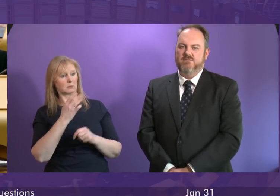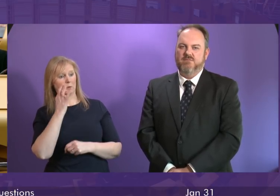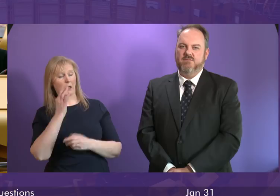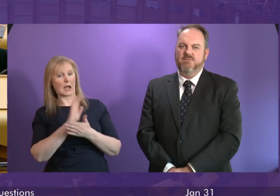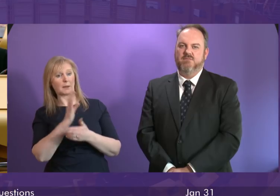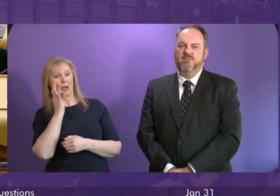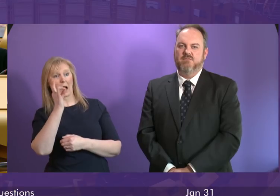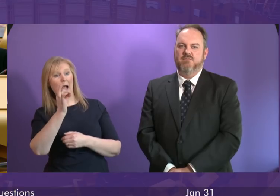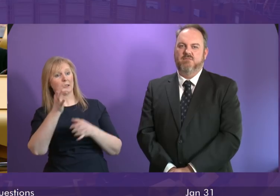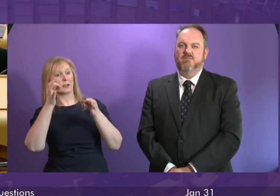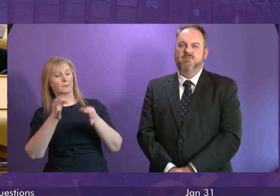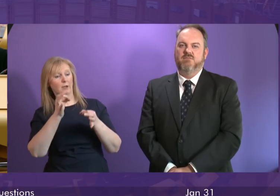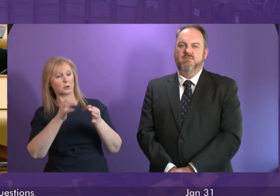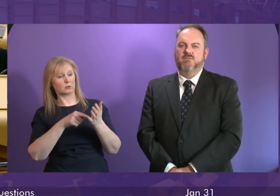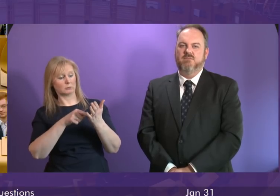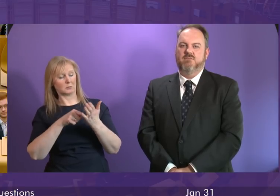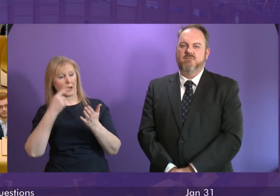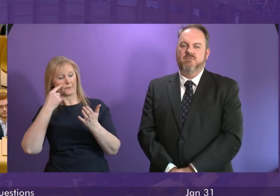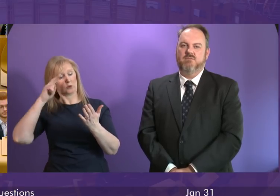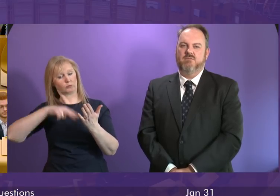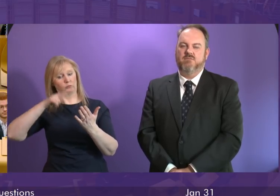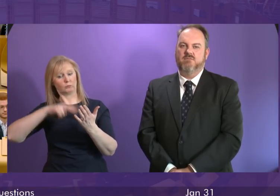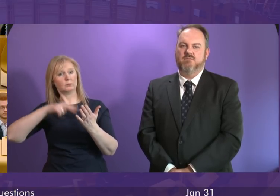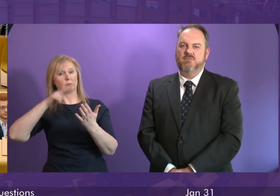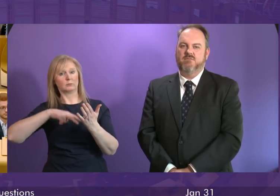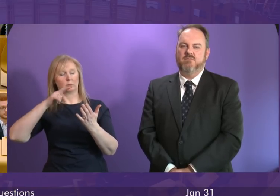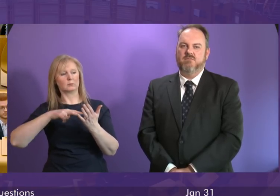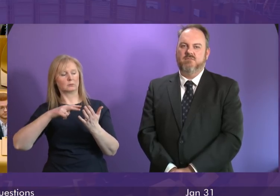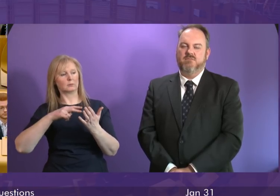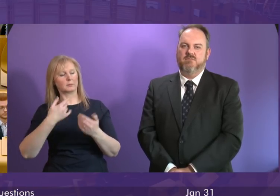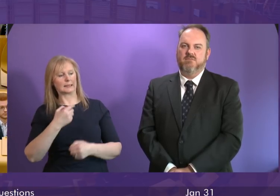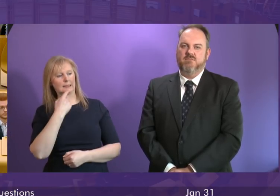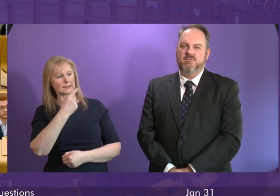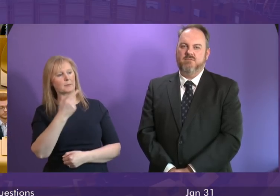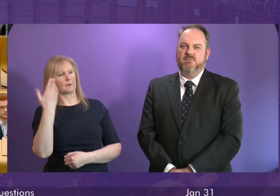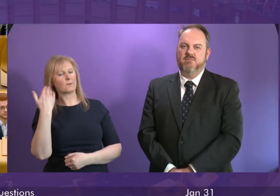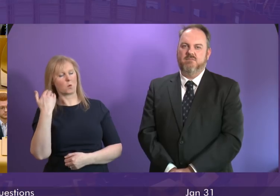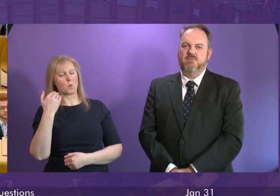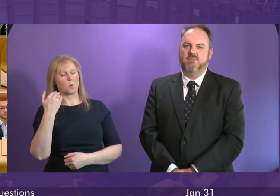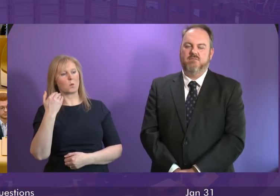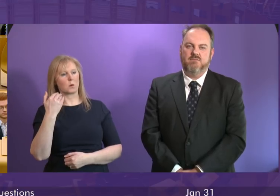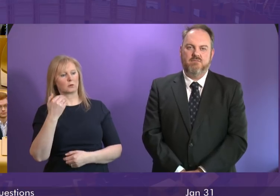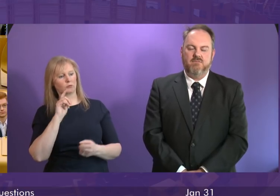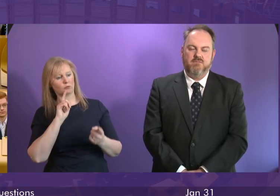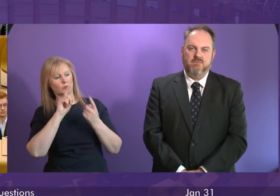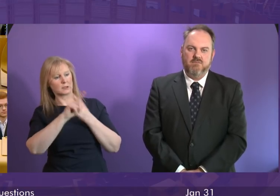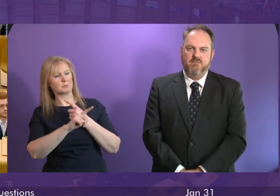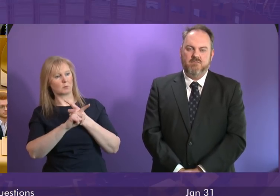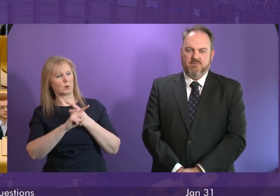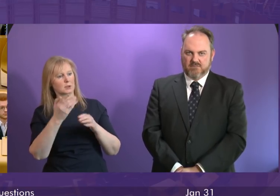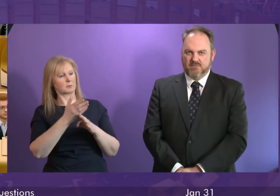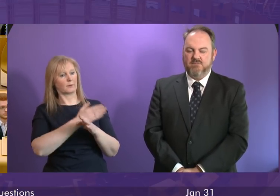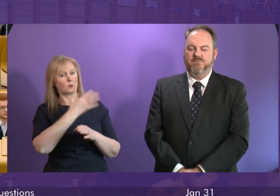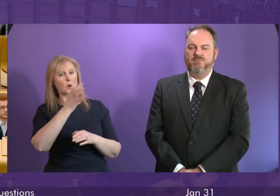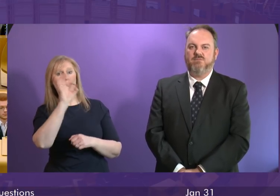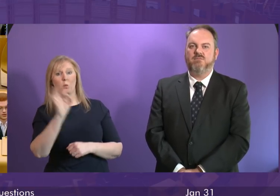government officials to take a look at that what I would say though and I've said it before in the chamber in response to previous